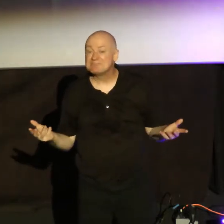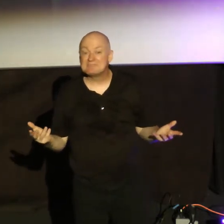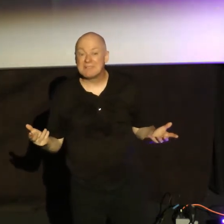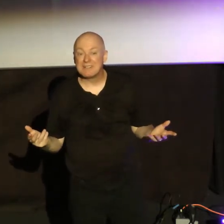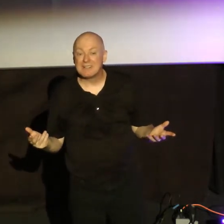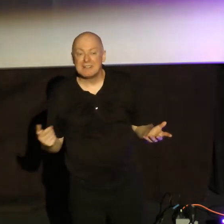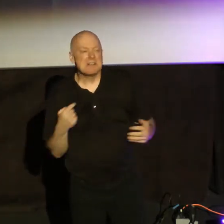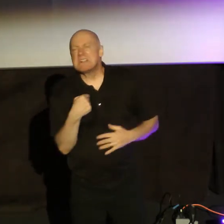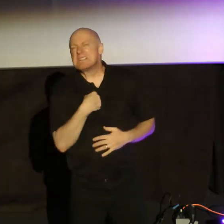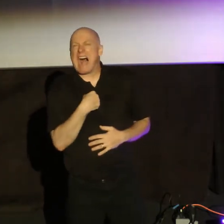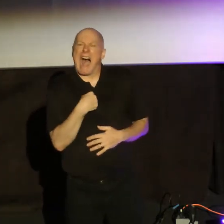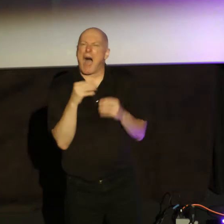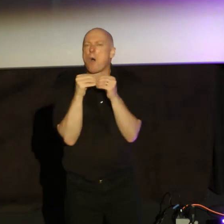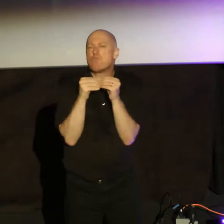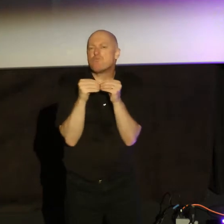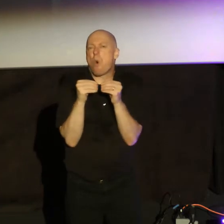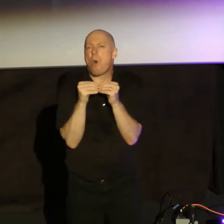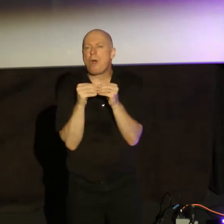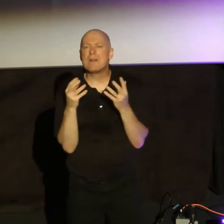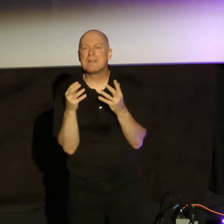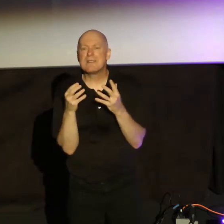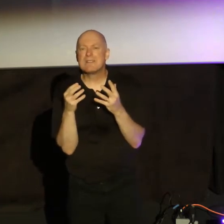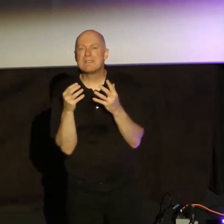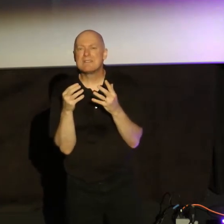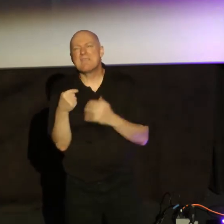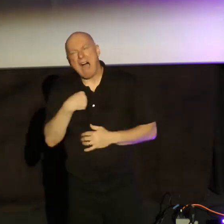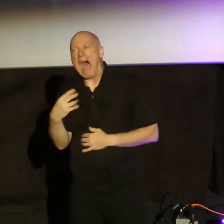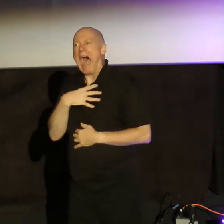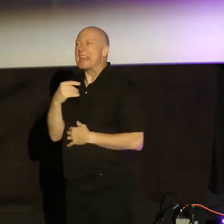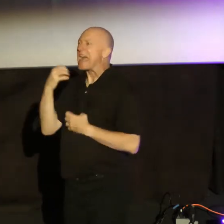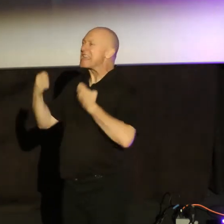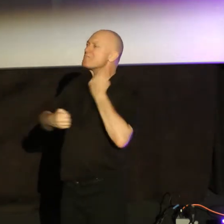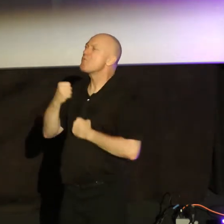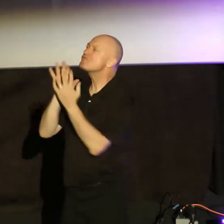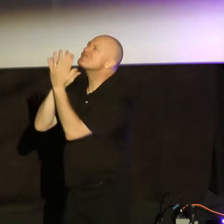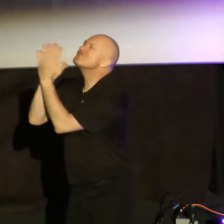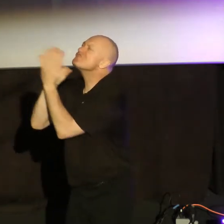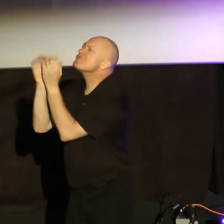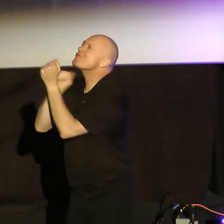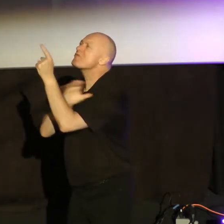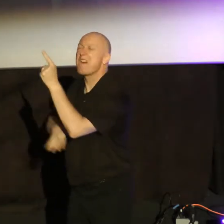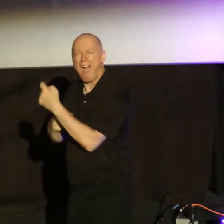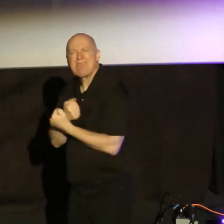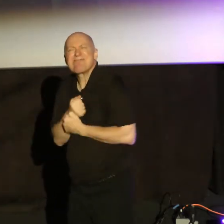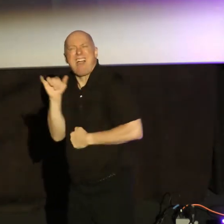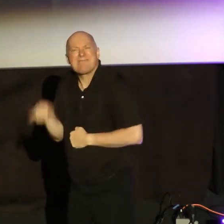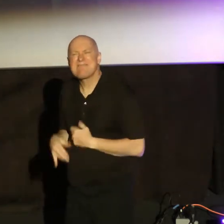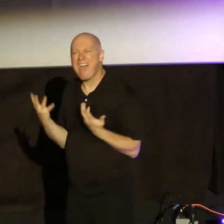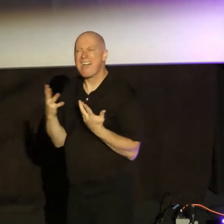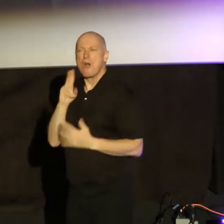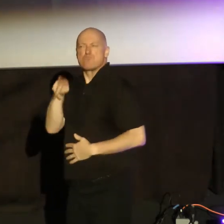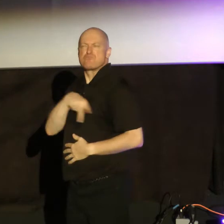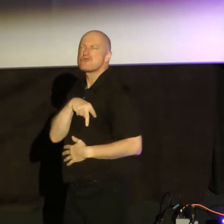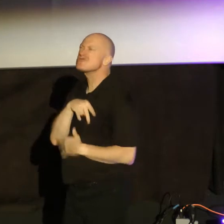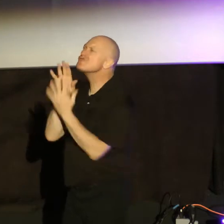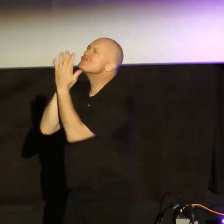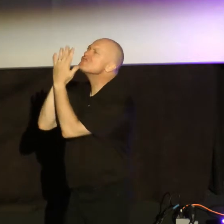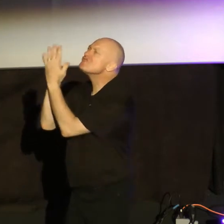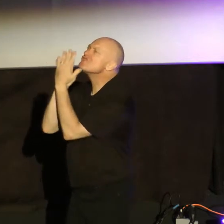I'm more of into the emotional experience of Christ. I just, I love that, that personal sense. I'm more of no theology.